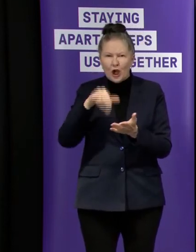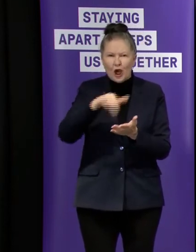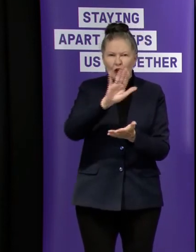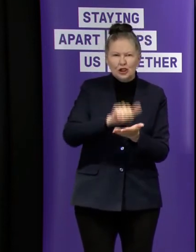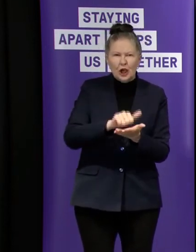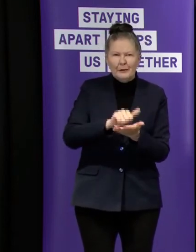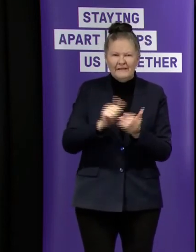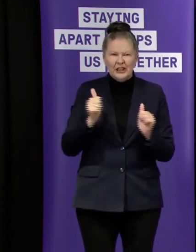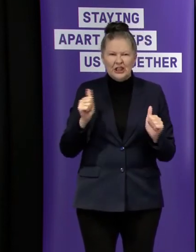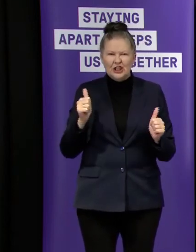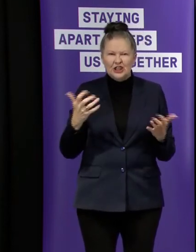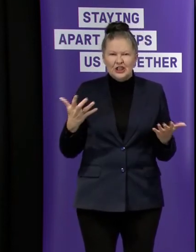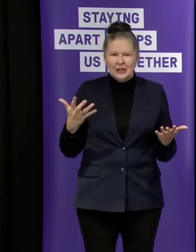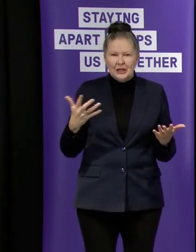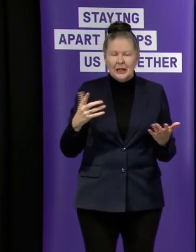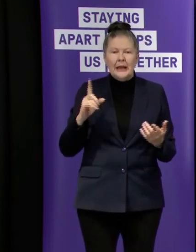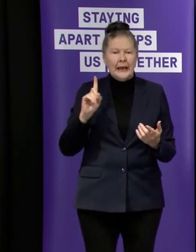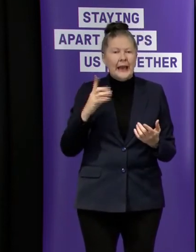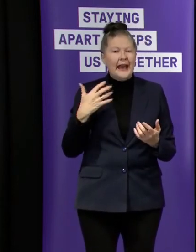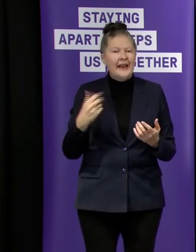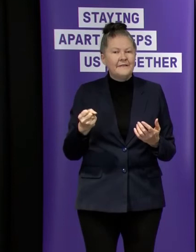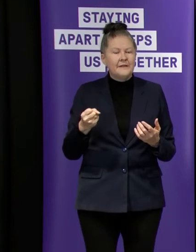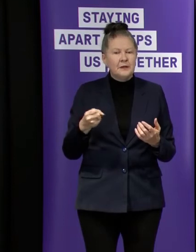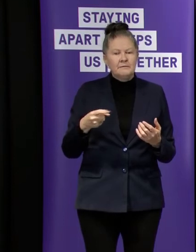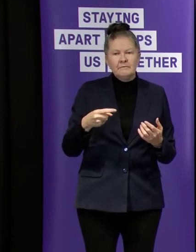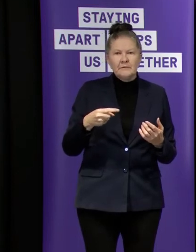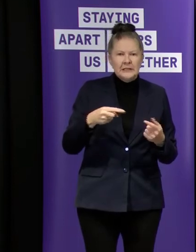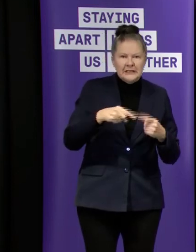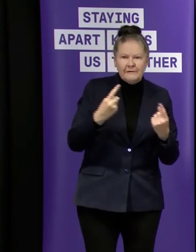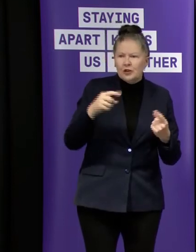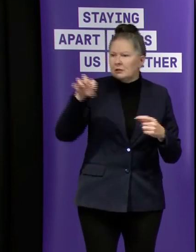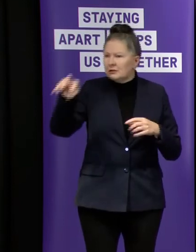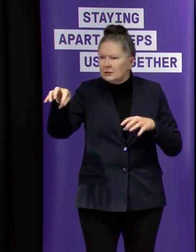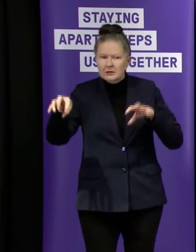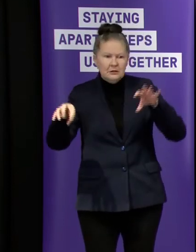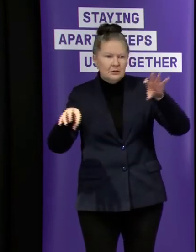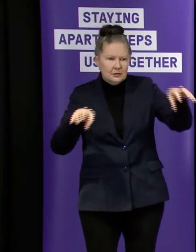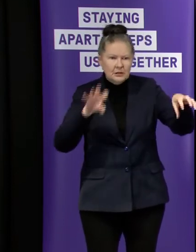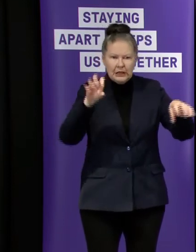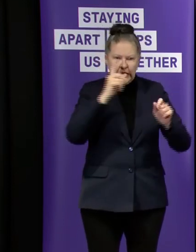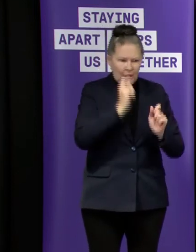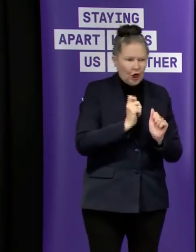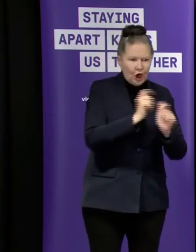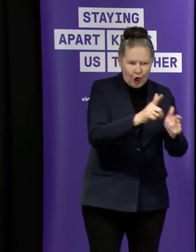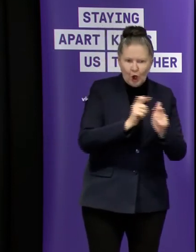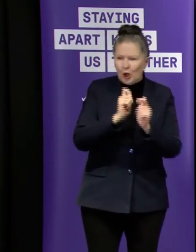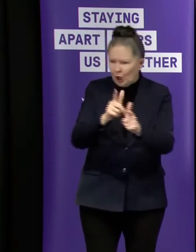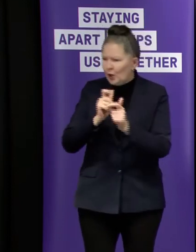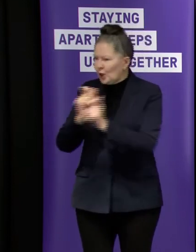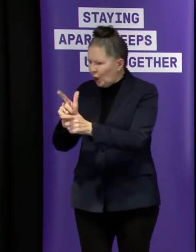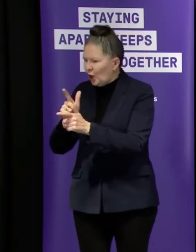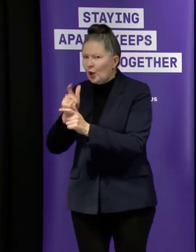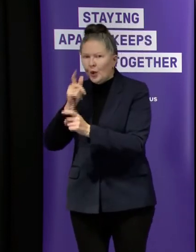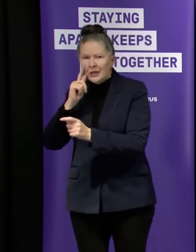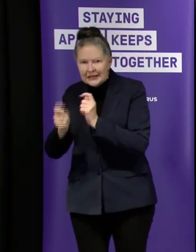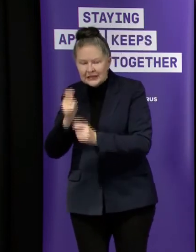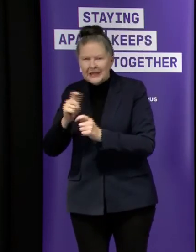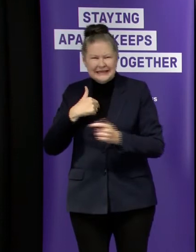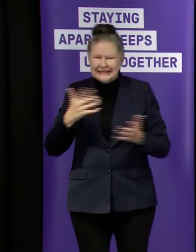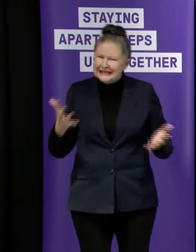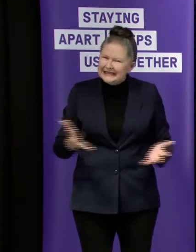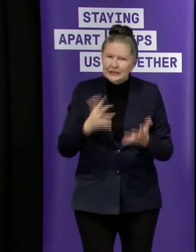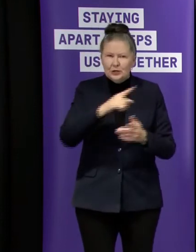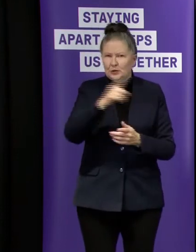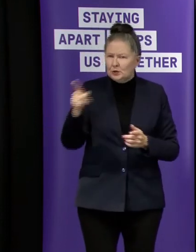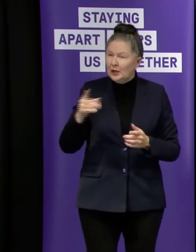and there's a obviously a wide range of um places for people to get tested and we just make you encourage people to get tested